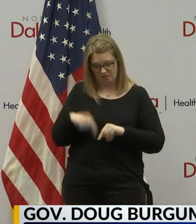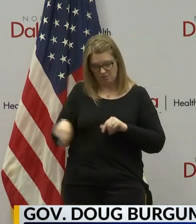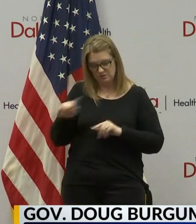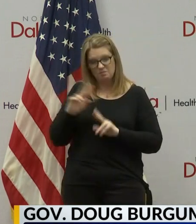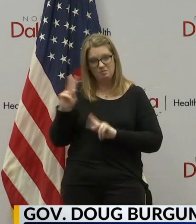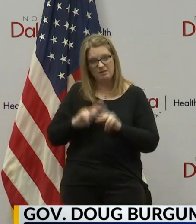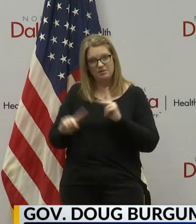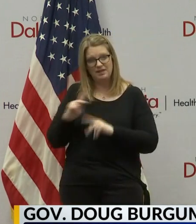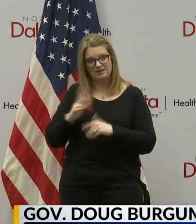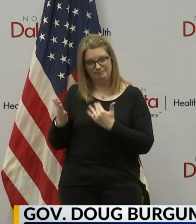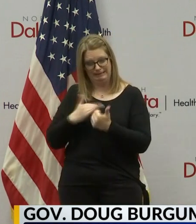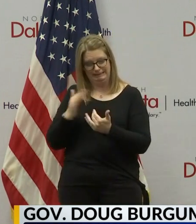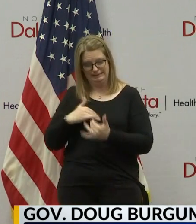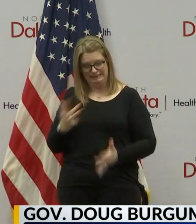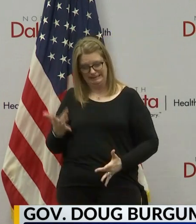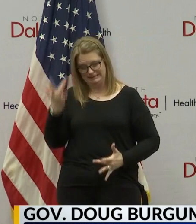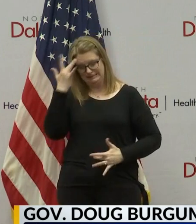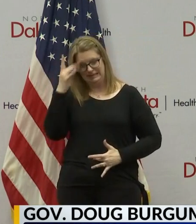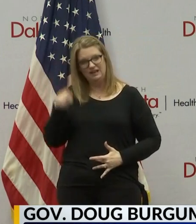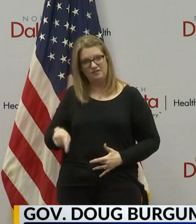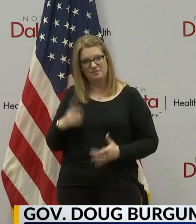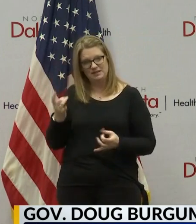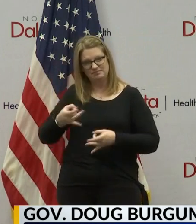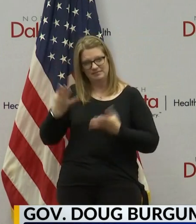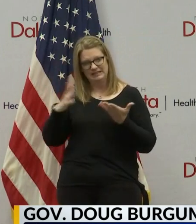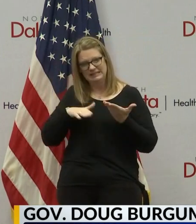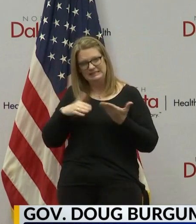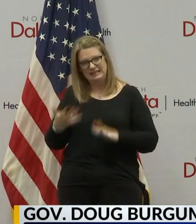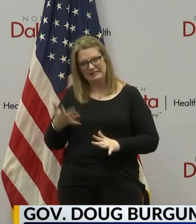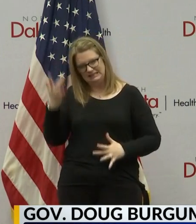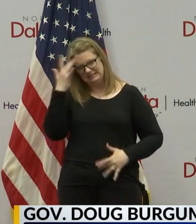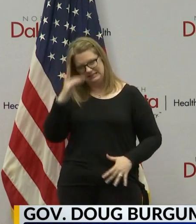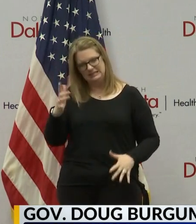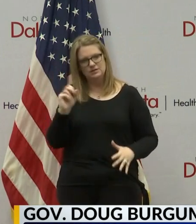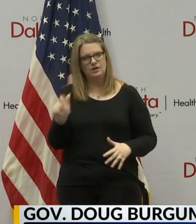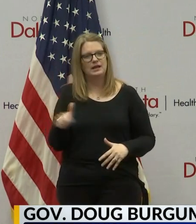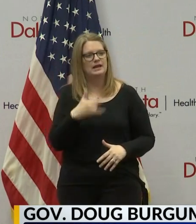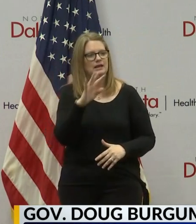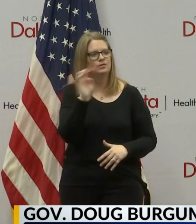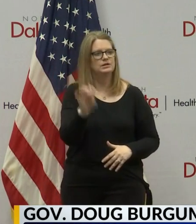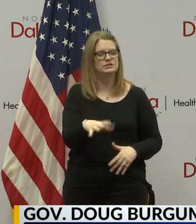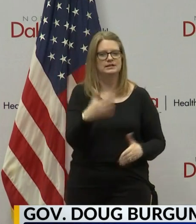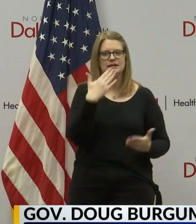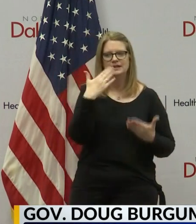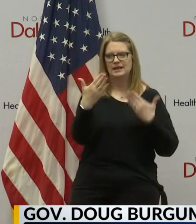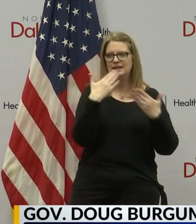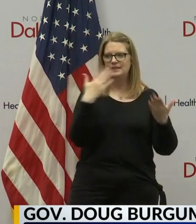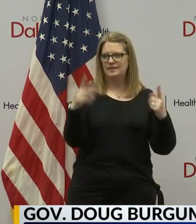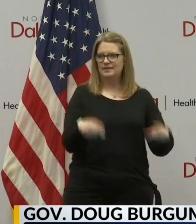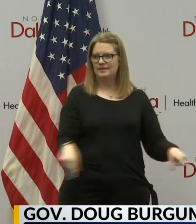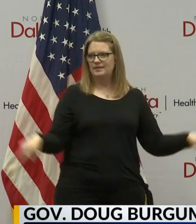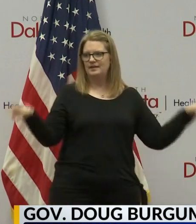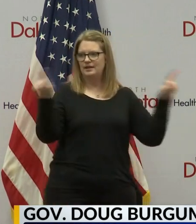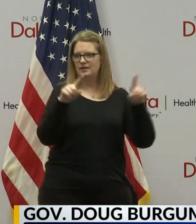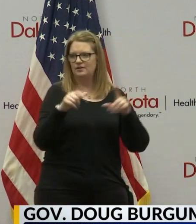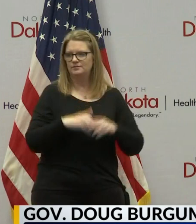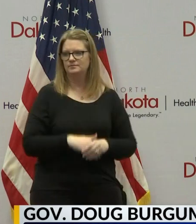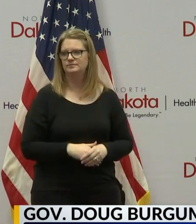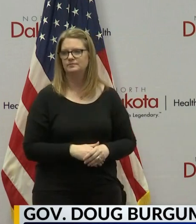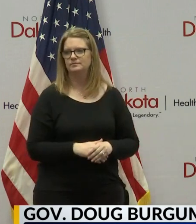to try to protect them from this deadly disease. With that, we'll stand for questions, and, again, thanks, everybody, for being here today.